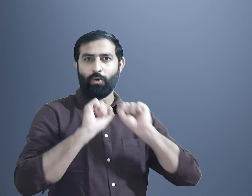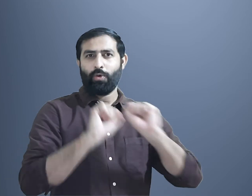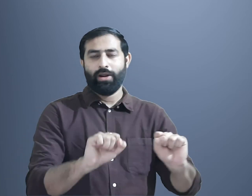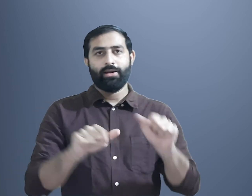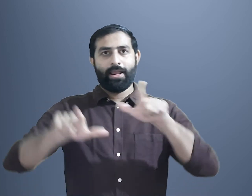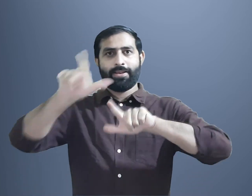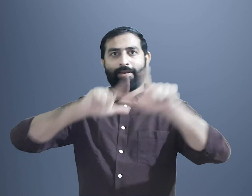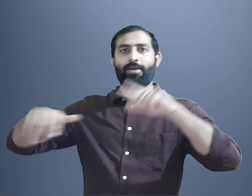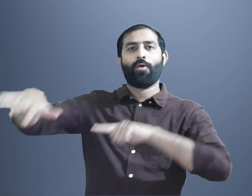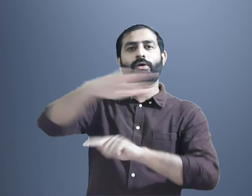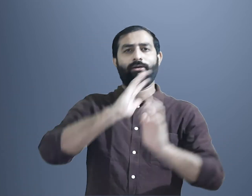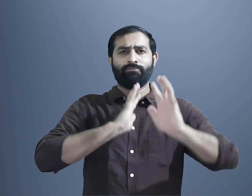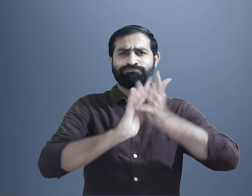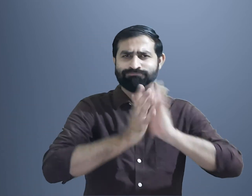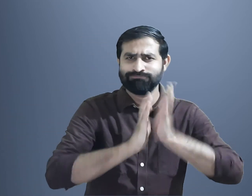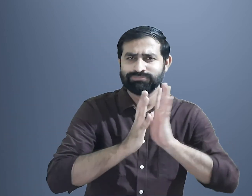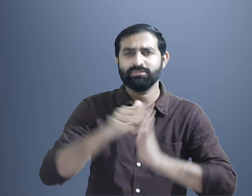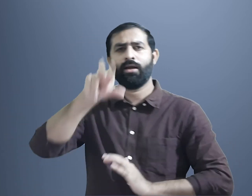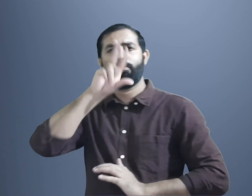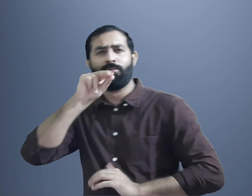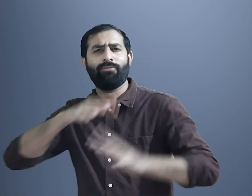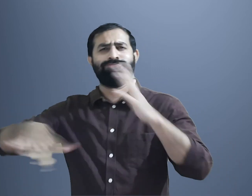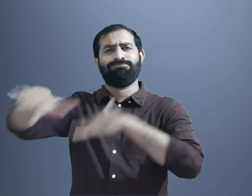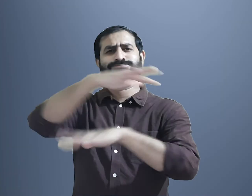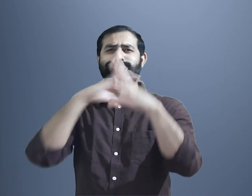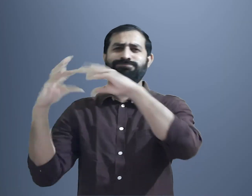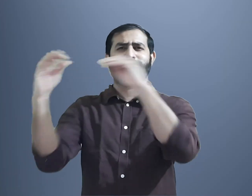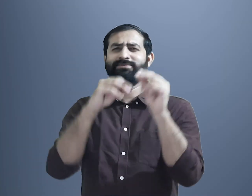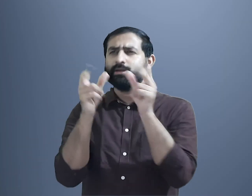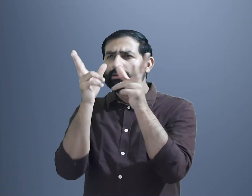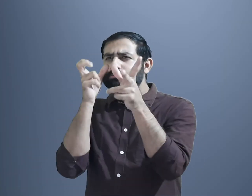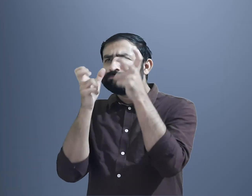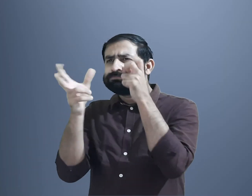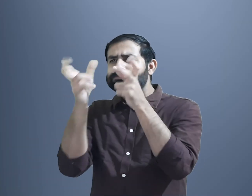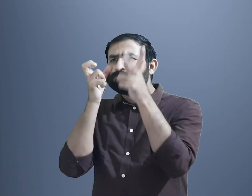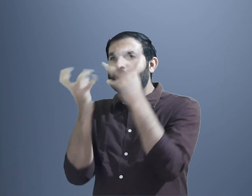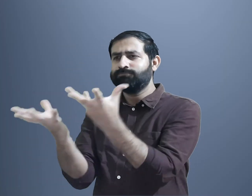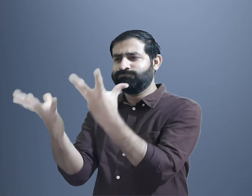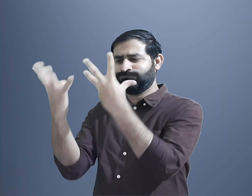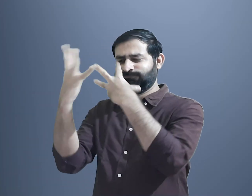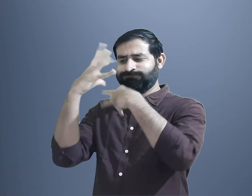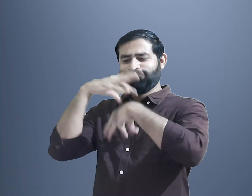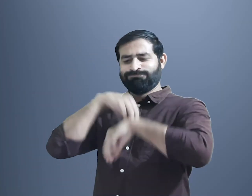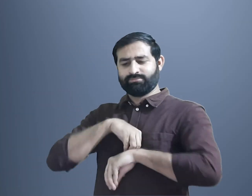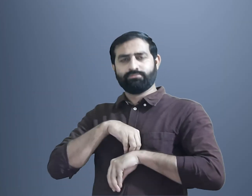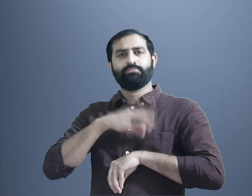acquire sign or spoken language from their environment effortlessly and getting exposure to